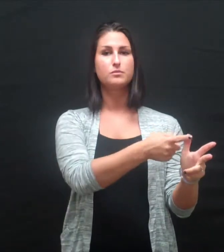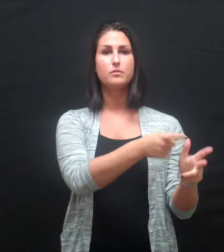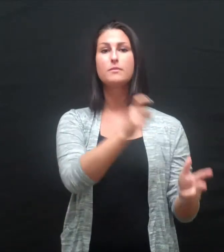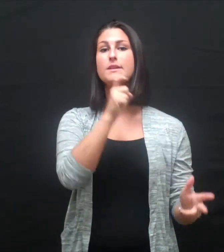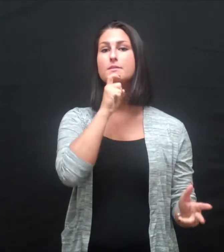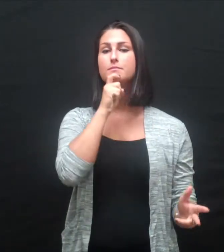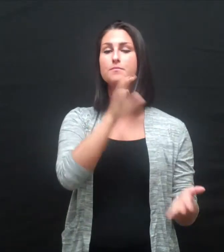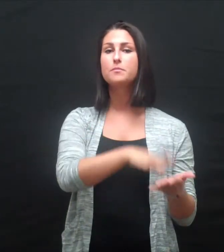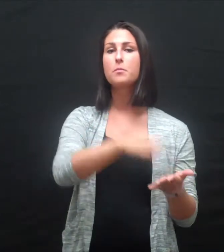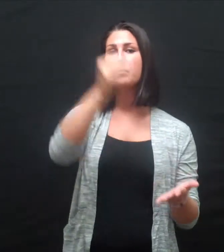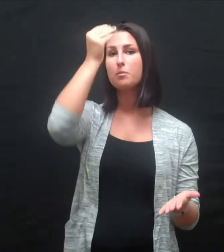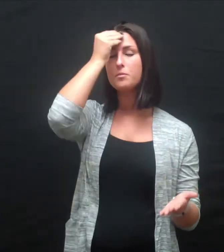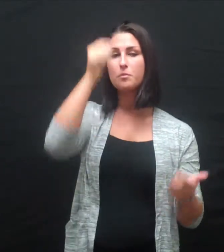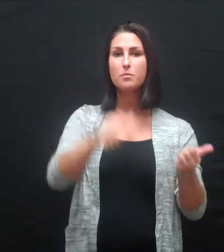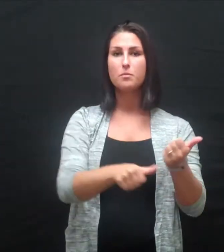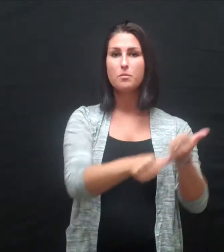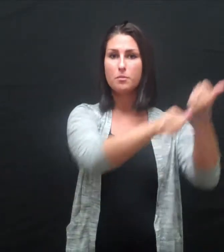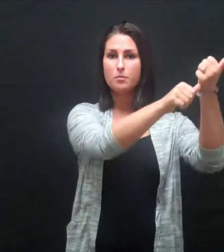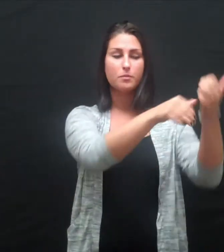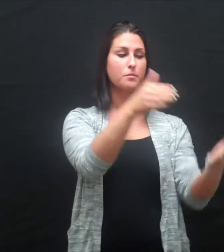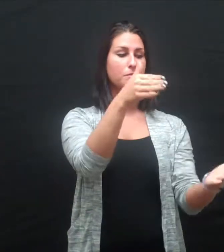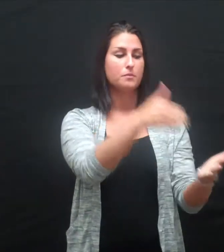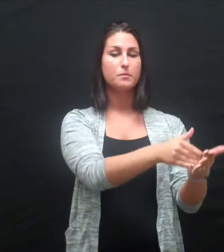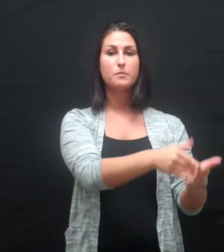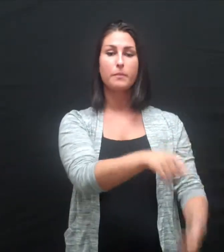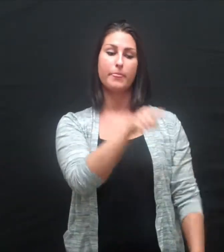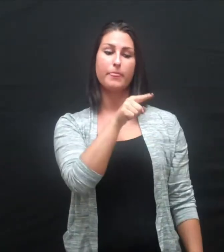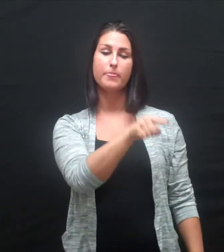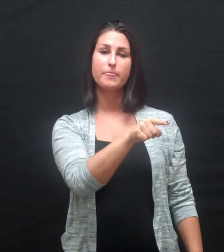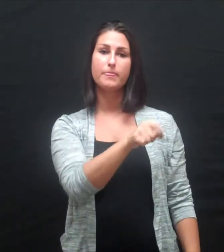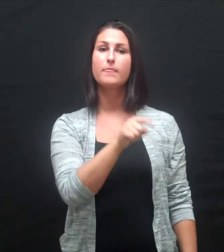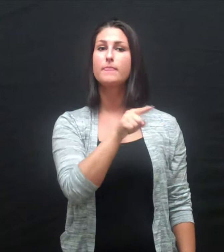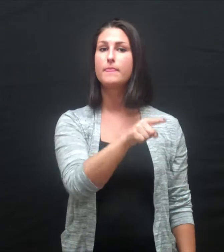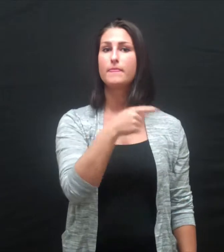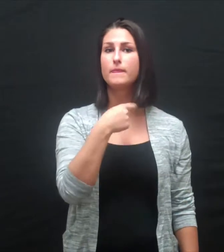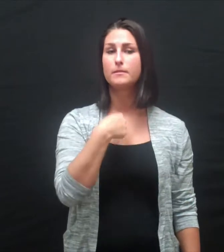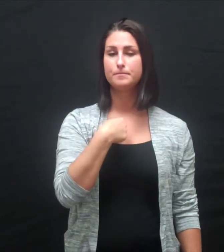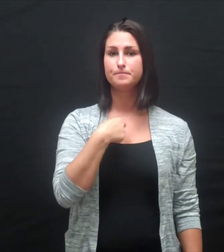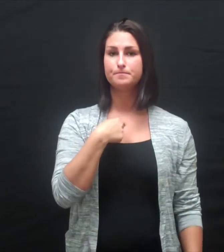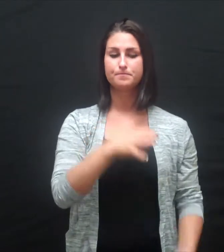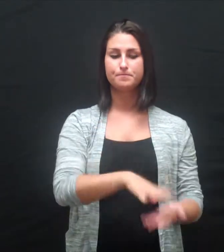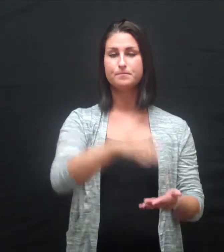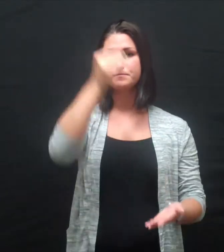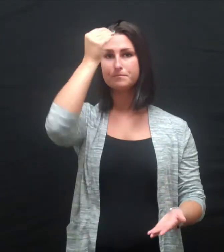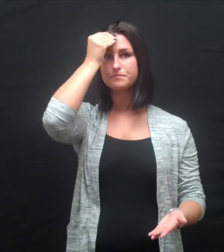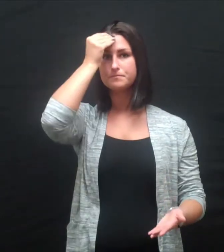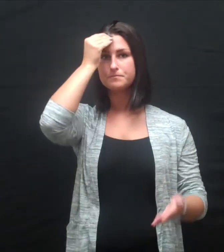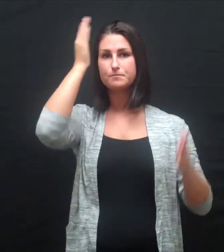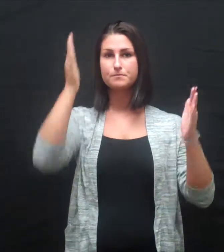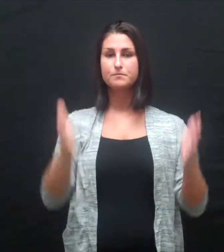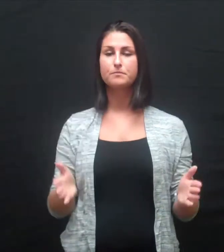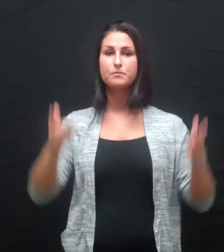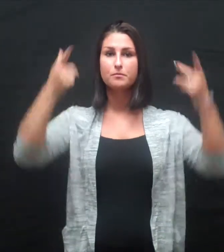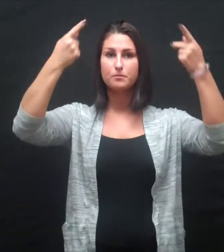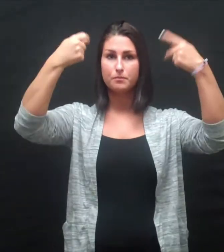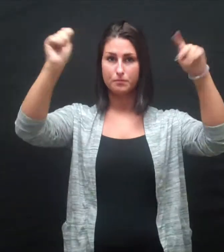I work for the Learning Assistance Center as a student tutor for many classes, including Psychology,